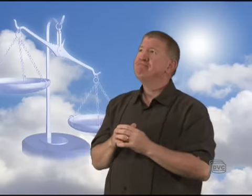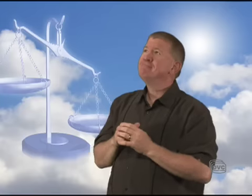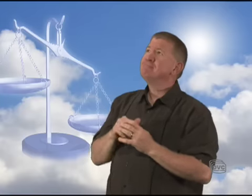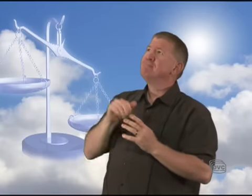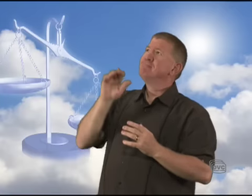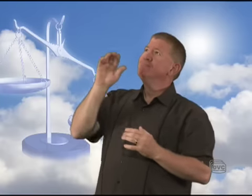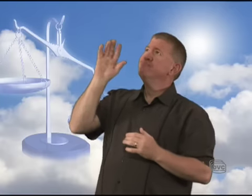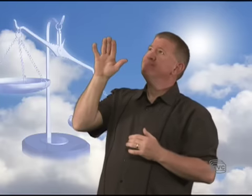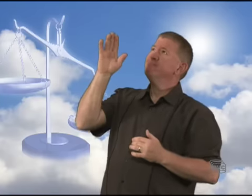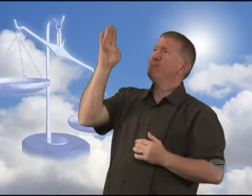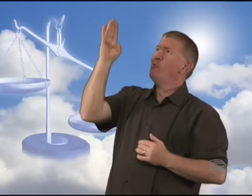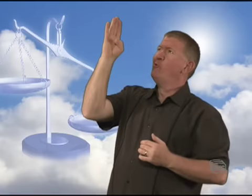Oh God